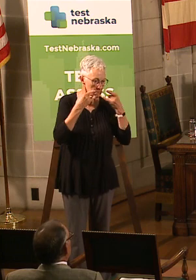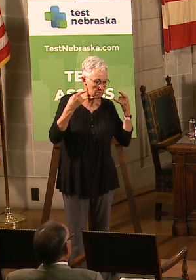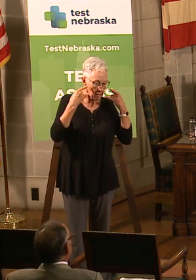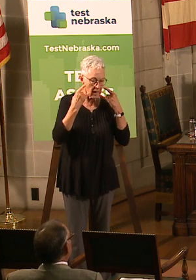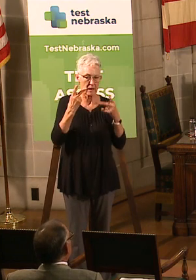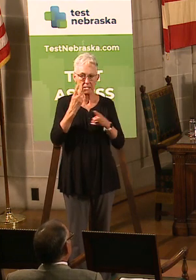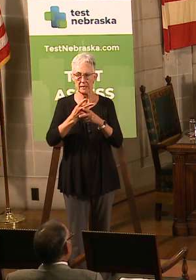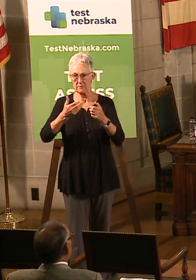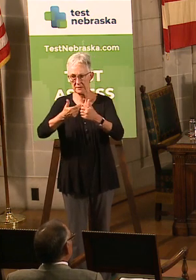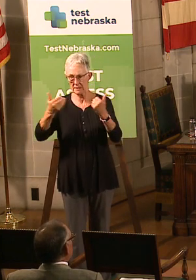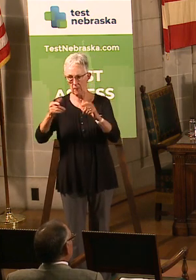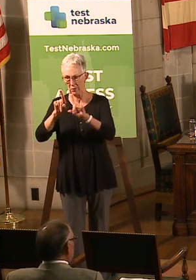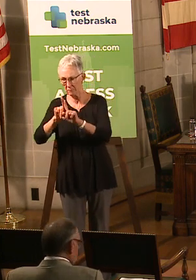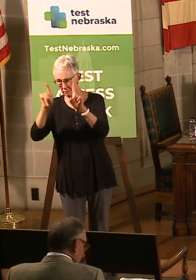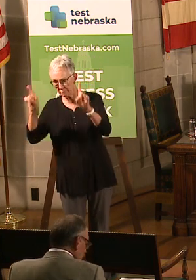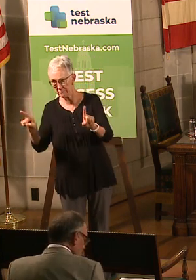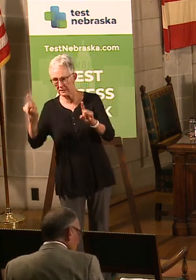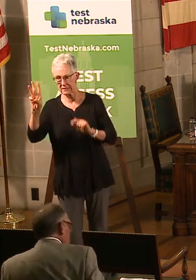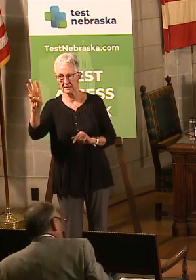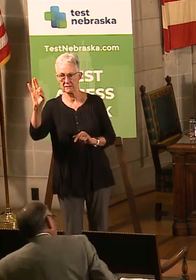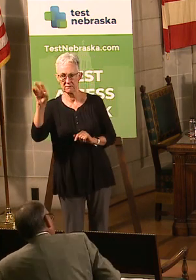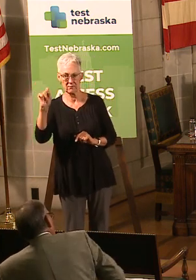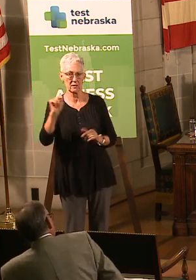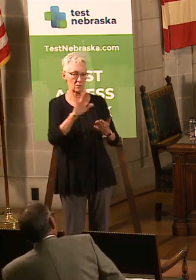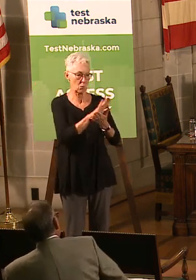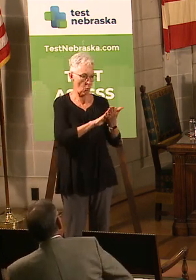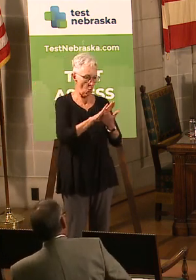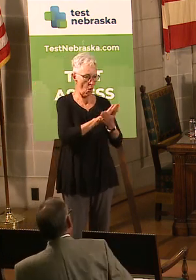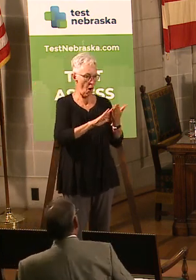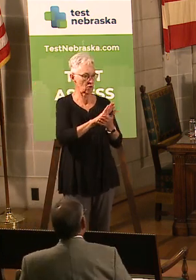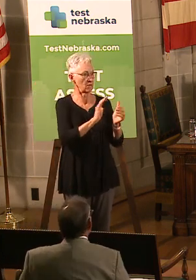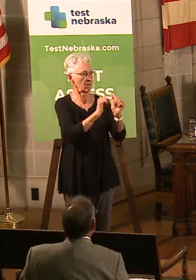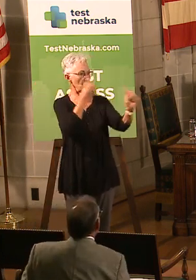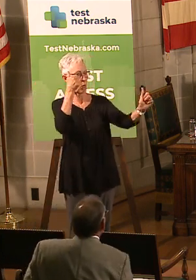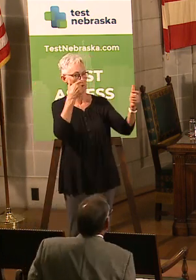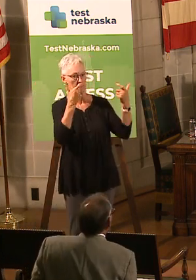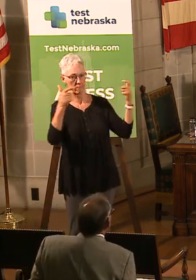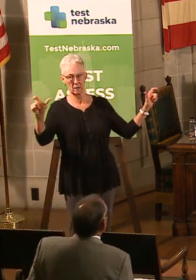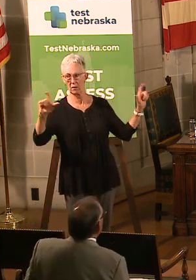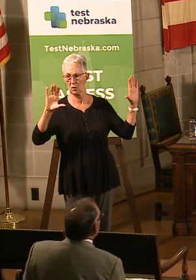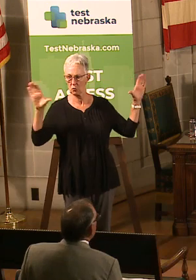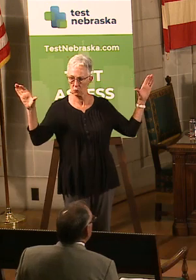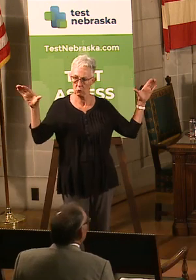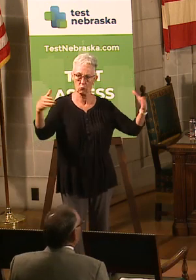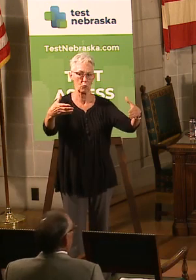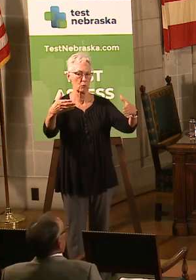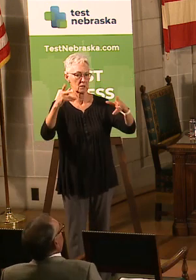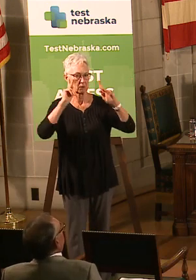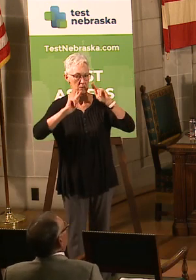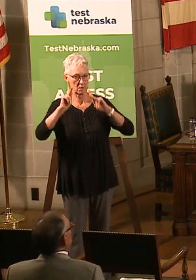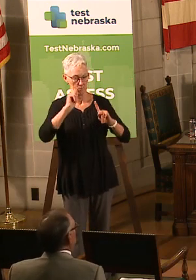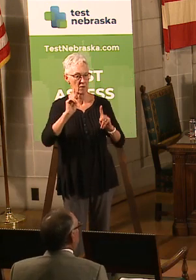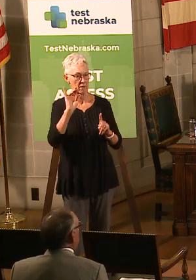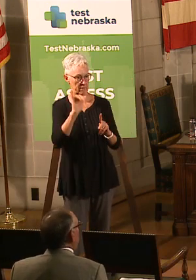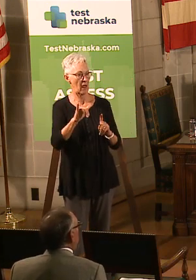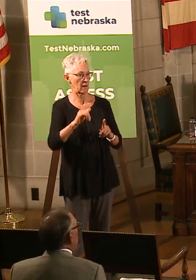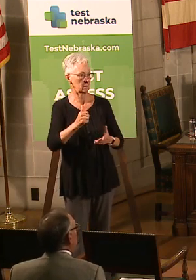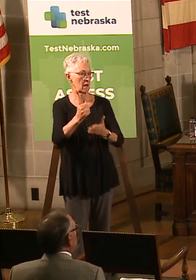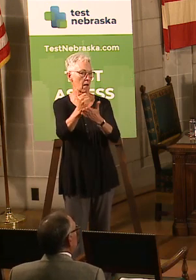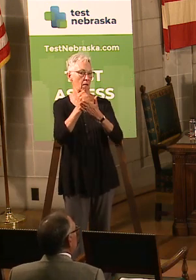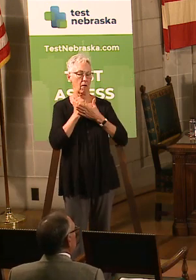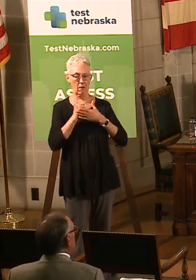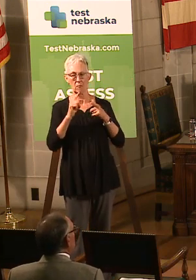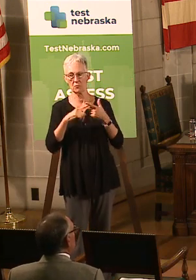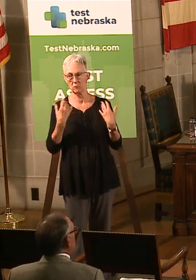washing your hands off, and all of that, avoiding large groups, all of that has worked to slow down the spread of coronavirus here in Nebraska. We've been very successful in preserving our